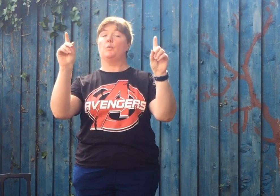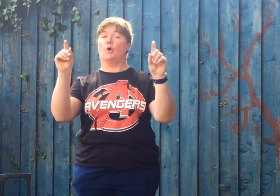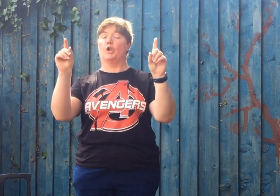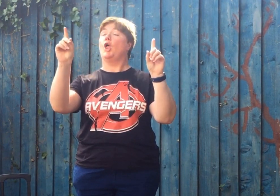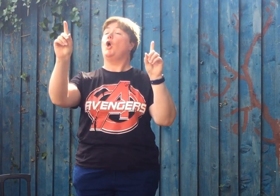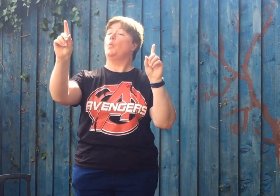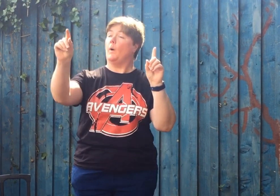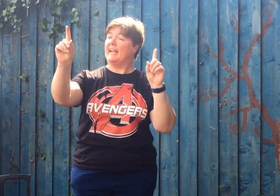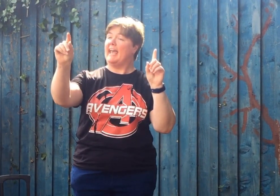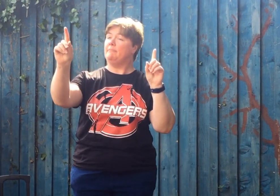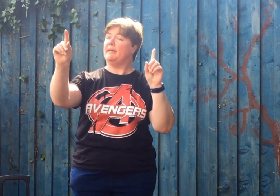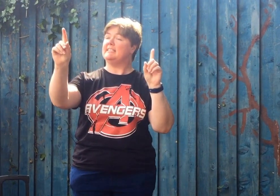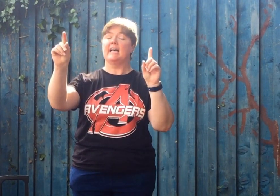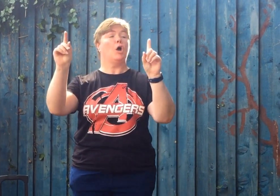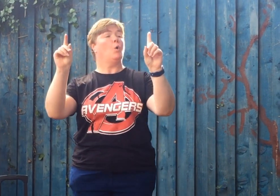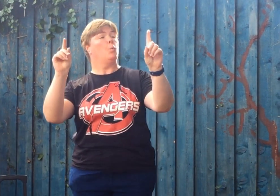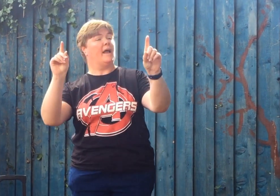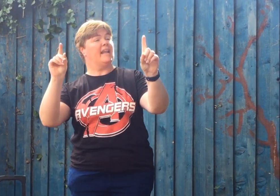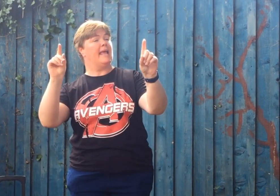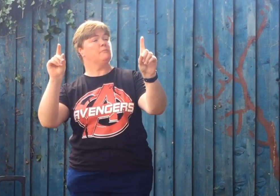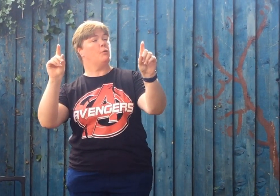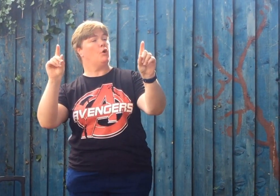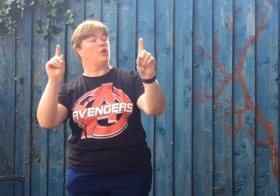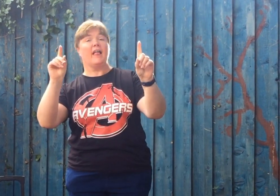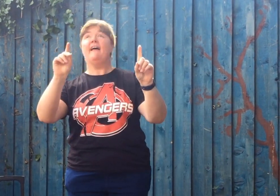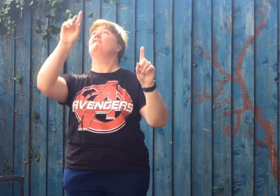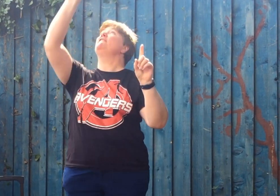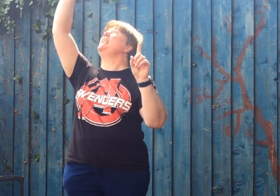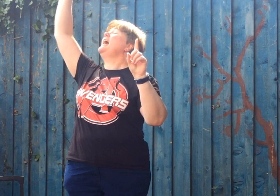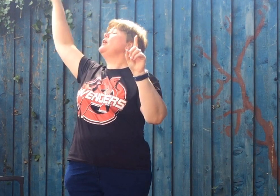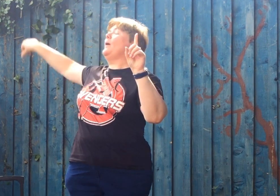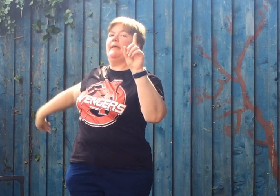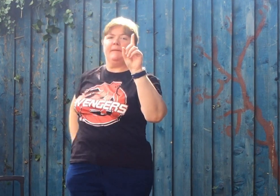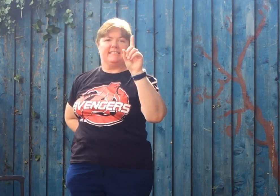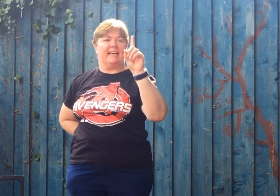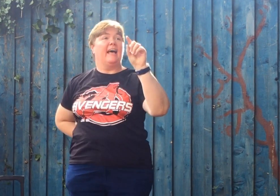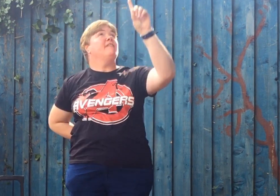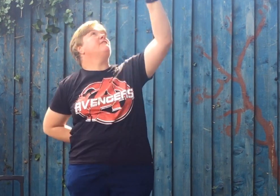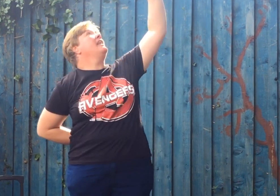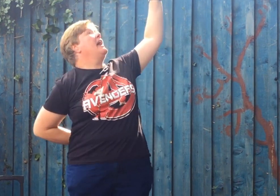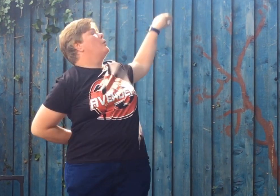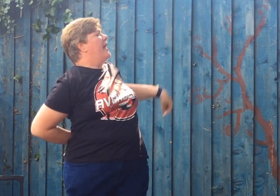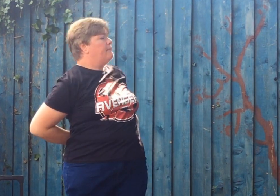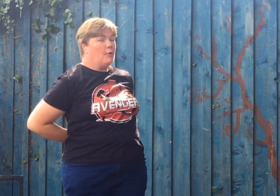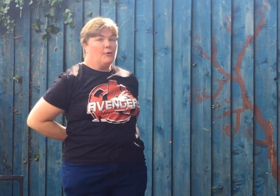a wall. One named Peter, one named Paul. Fly away Peter, fly away Paul.